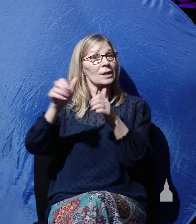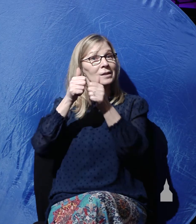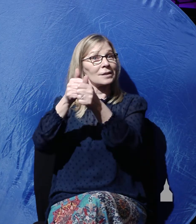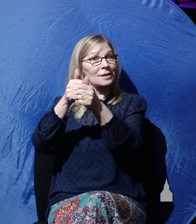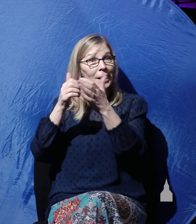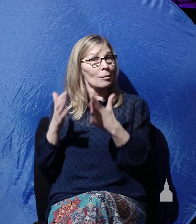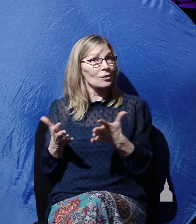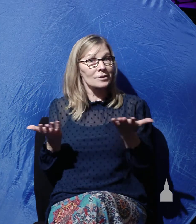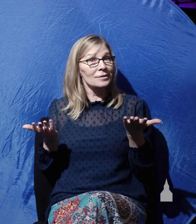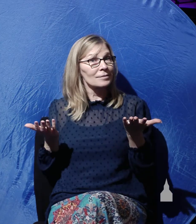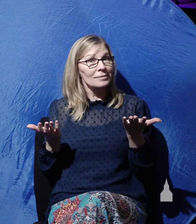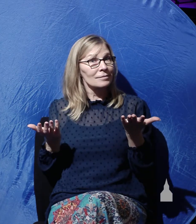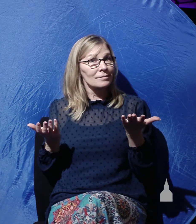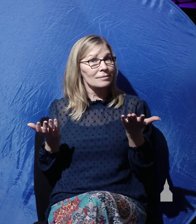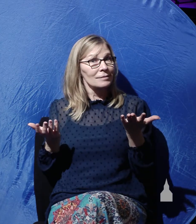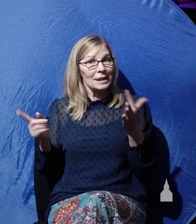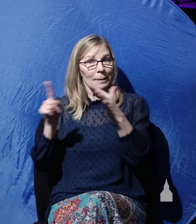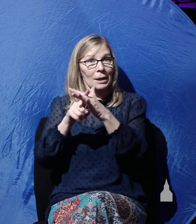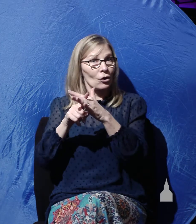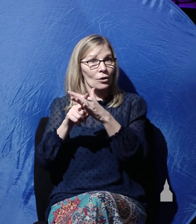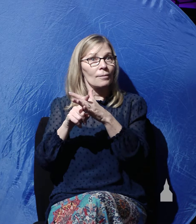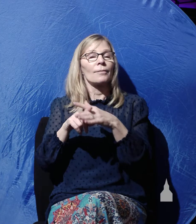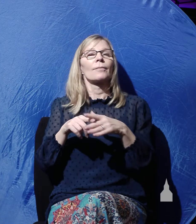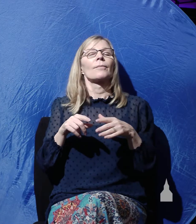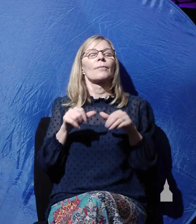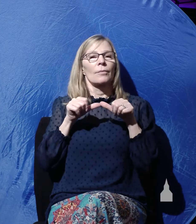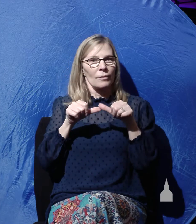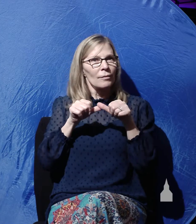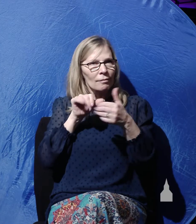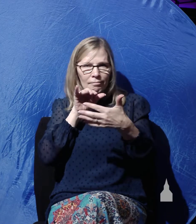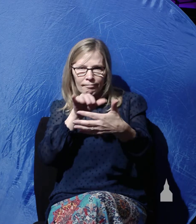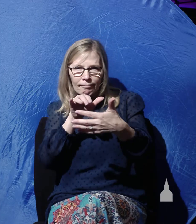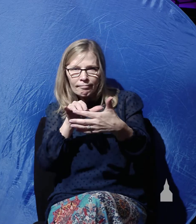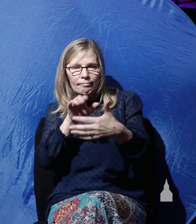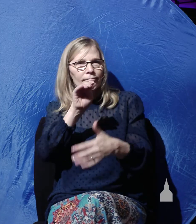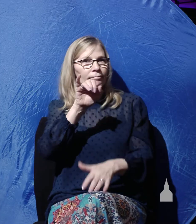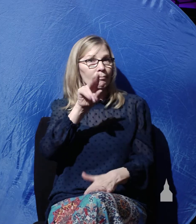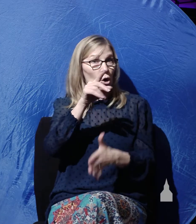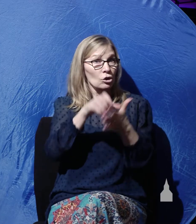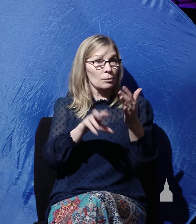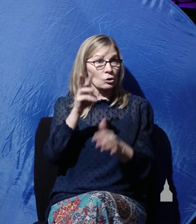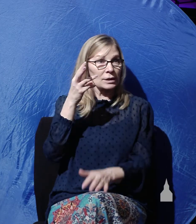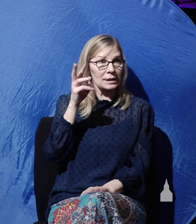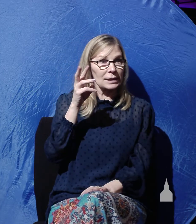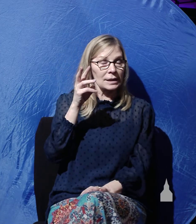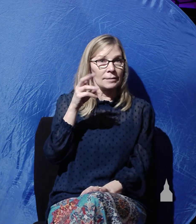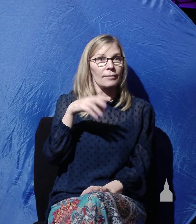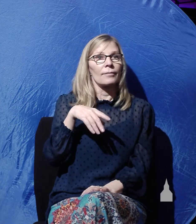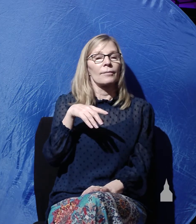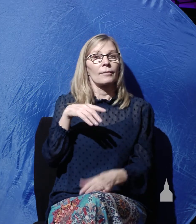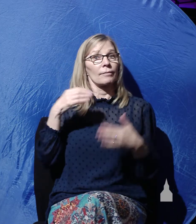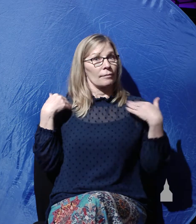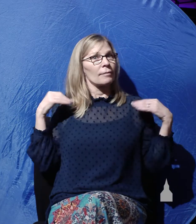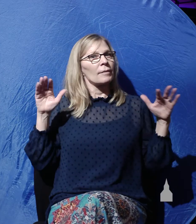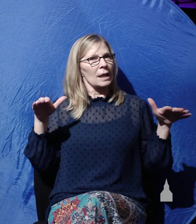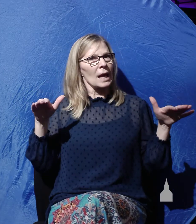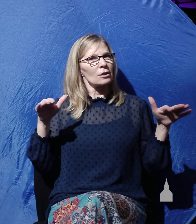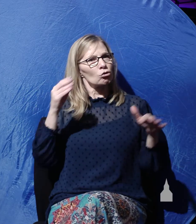appeared to his disciples. As we continue, looking at Mark 16, we see that not only did the angel tell the women about